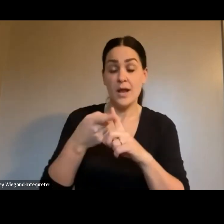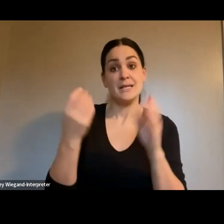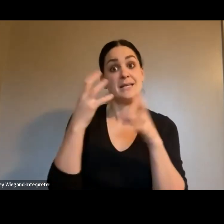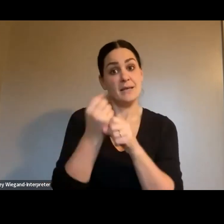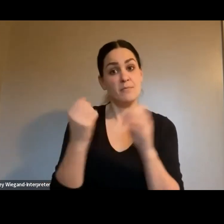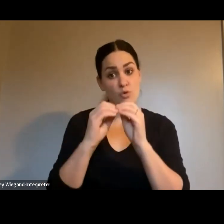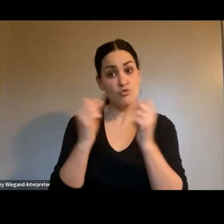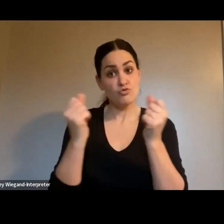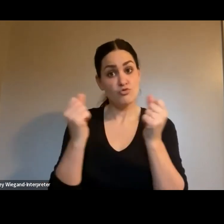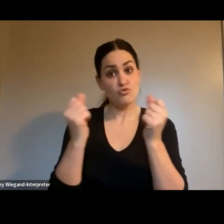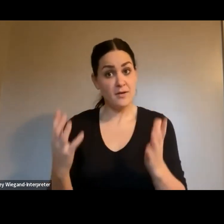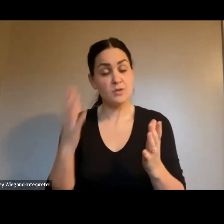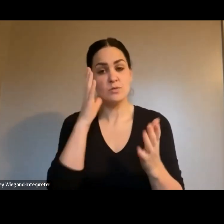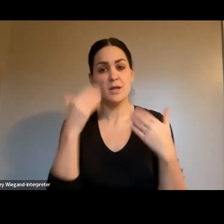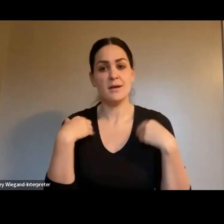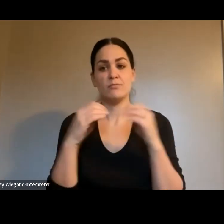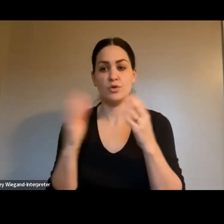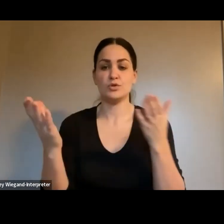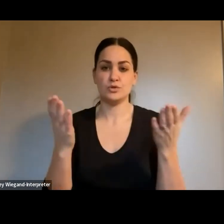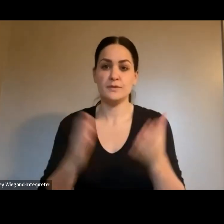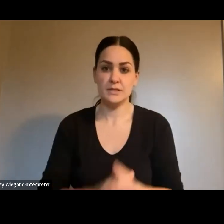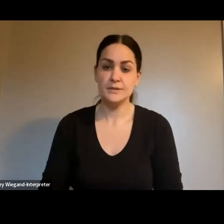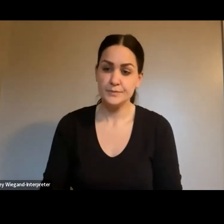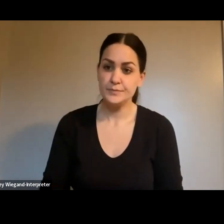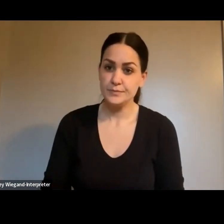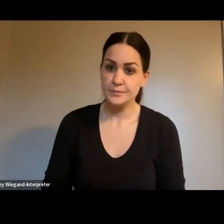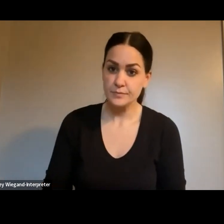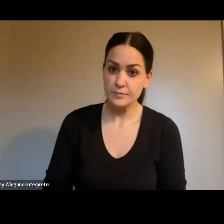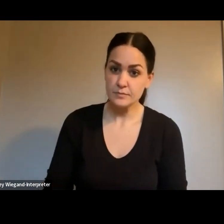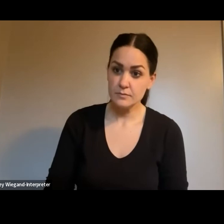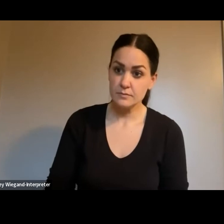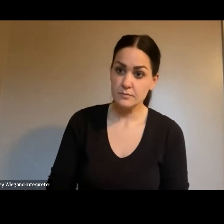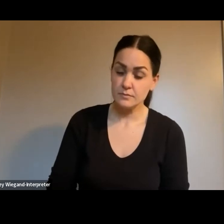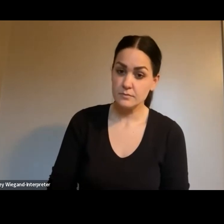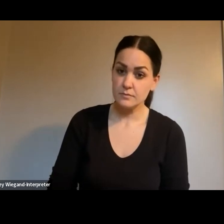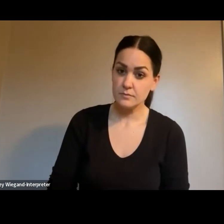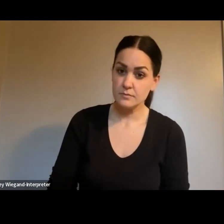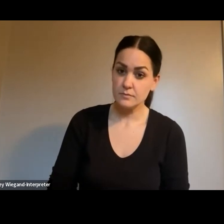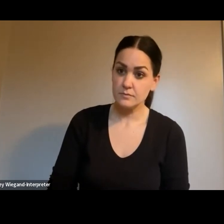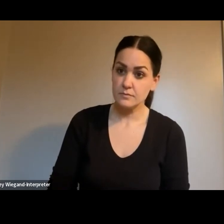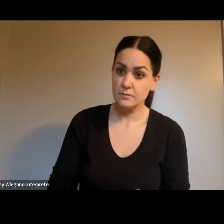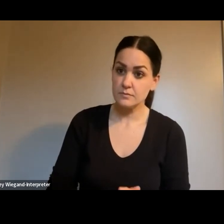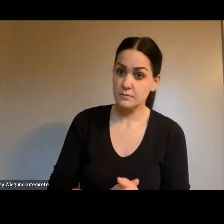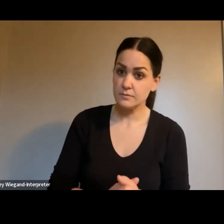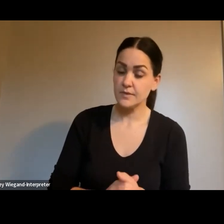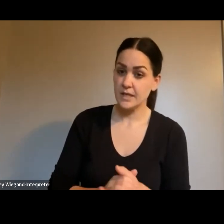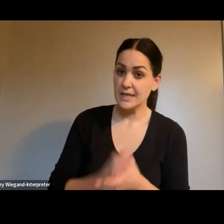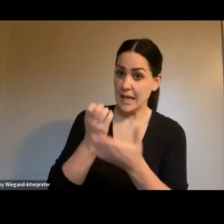more steady service. Our gig economy is moving much more into flexible work schedules, and that's making